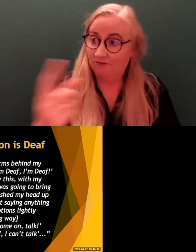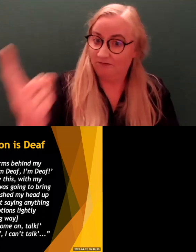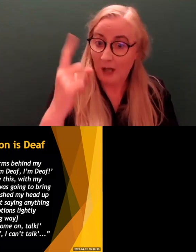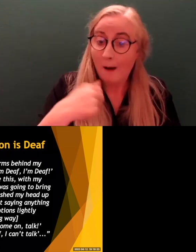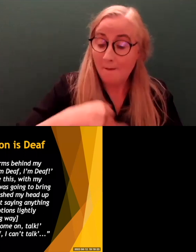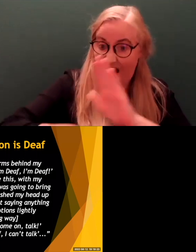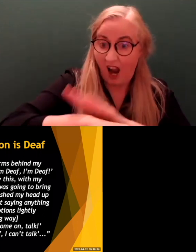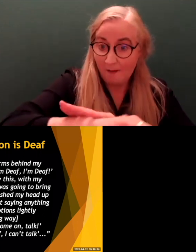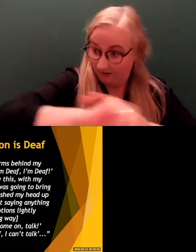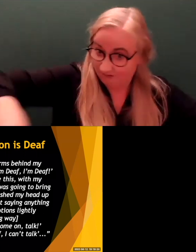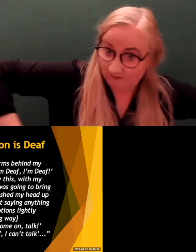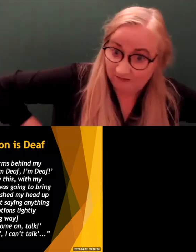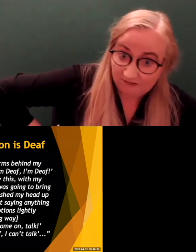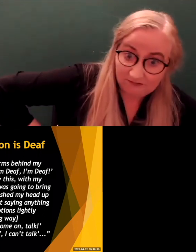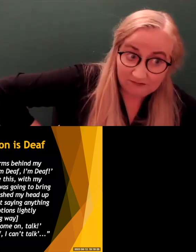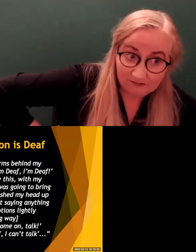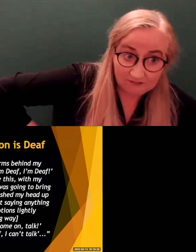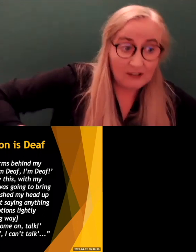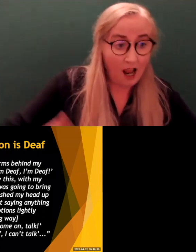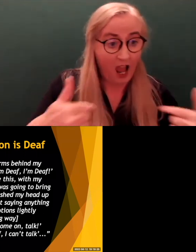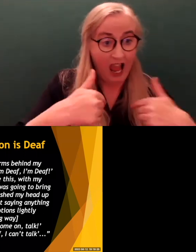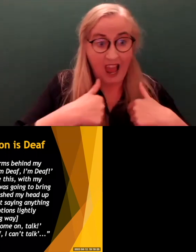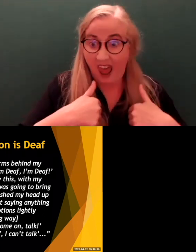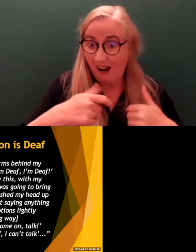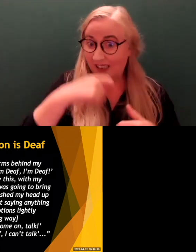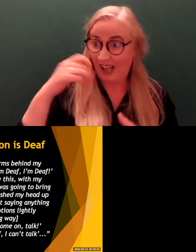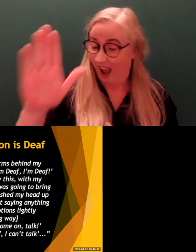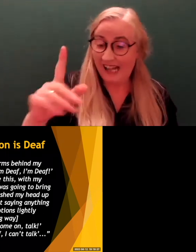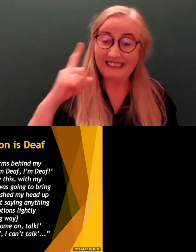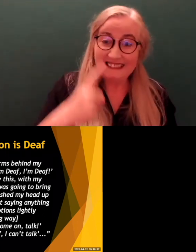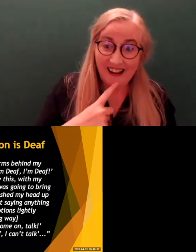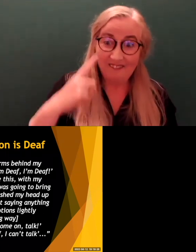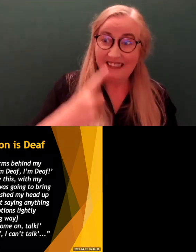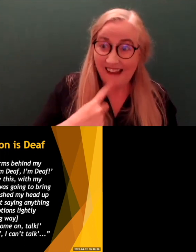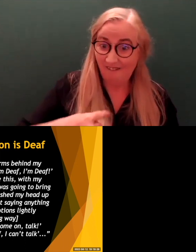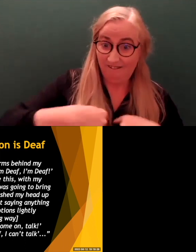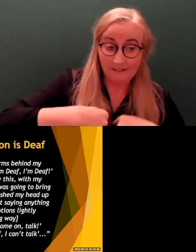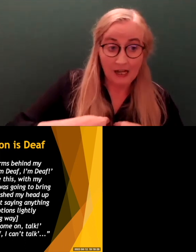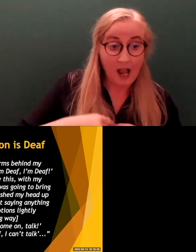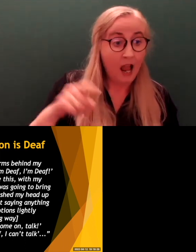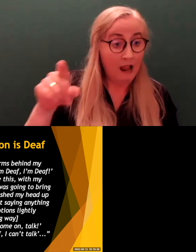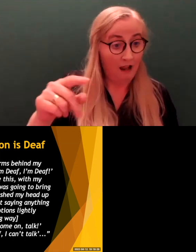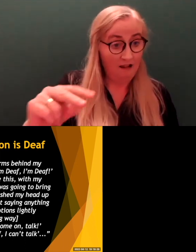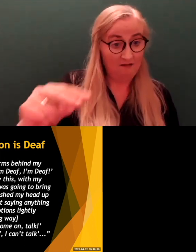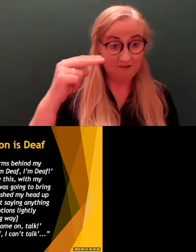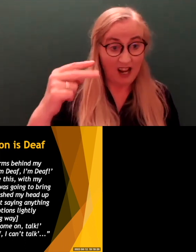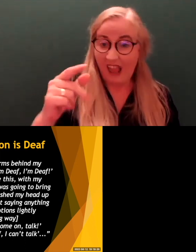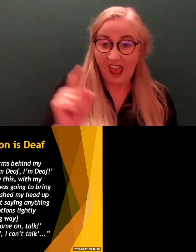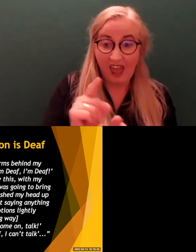behind my back. And I was saying, I'm deaf, I'm deaf. And he took me, he had me like this, with my arms